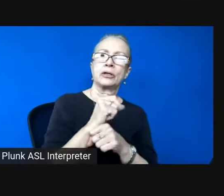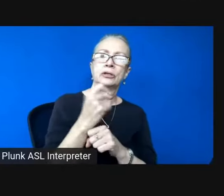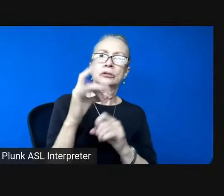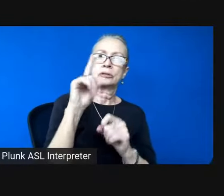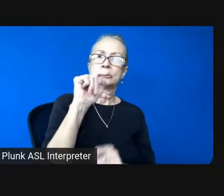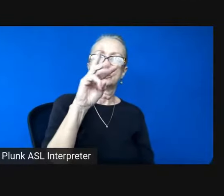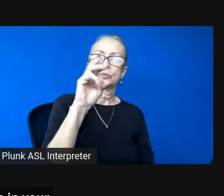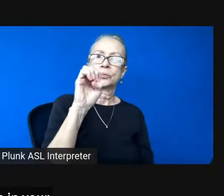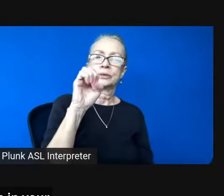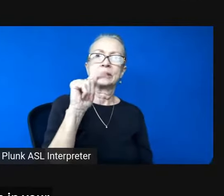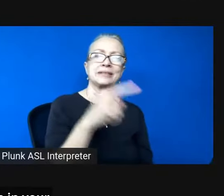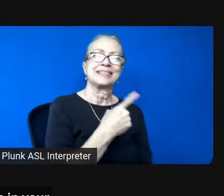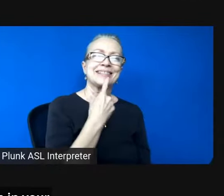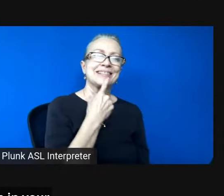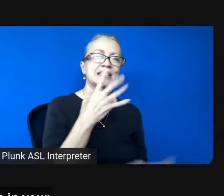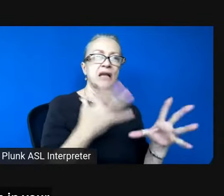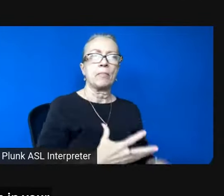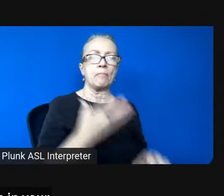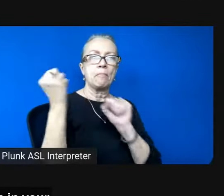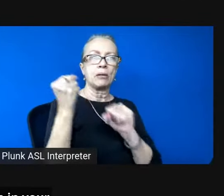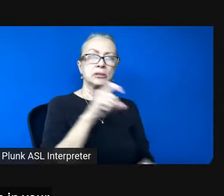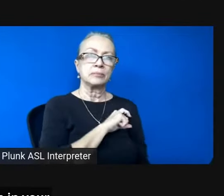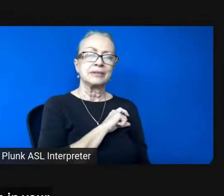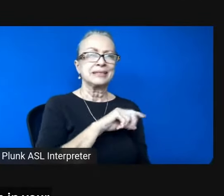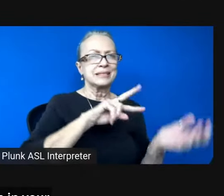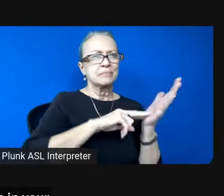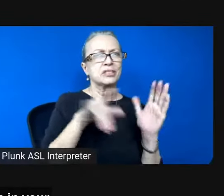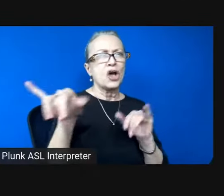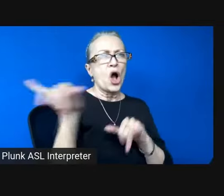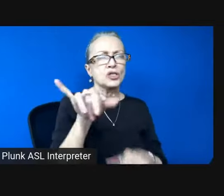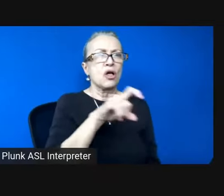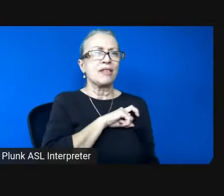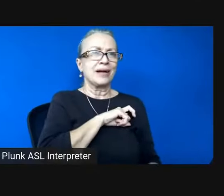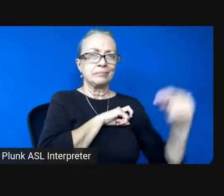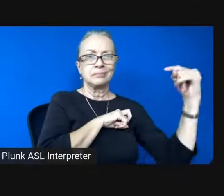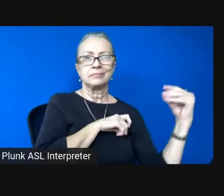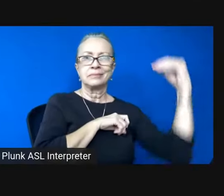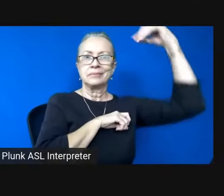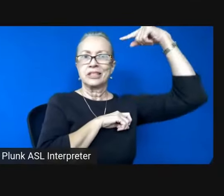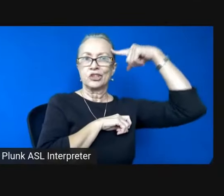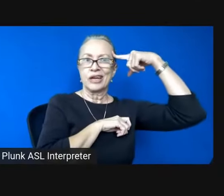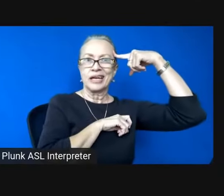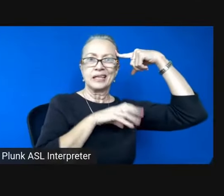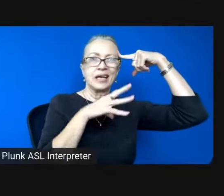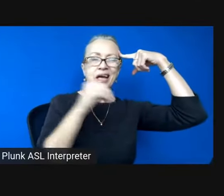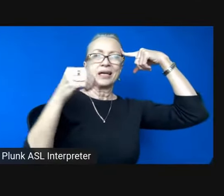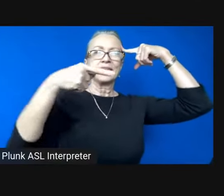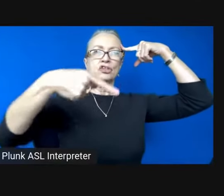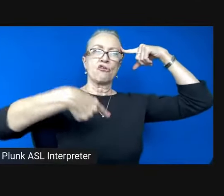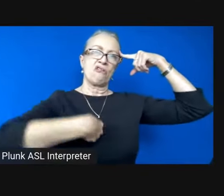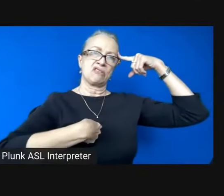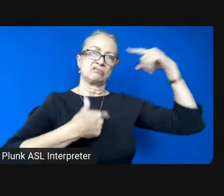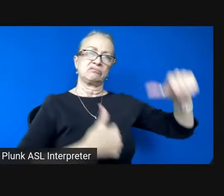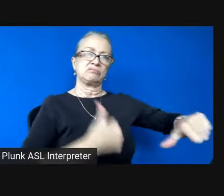say abolish police we also mean the cop in your head and in your heart thank you for listening